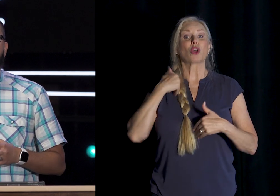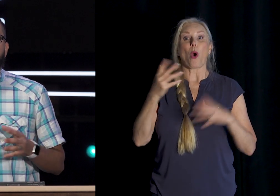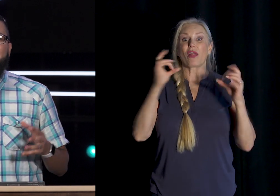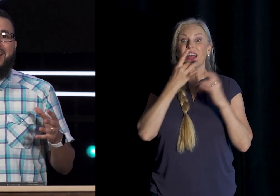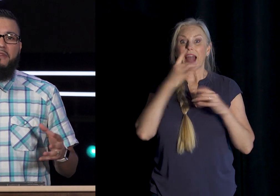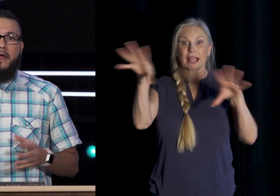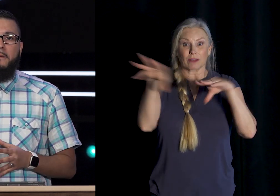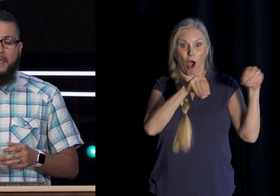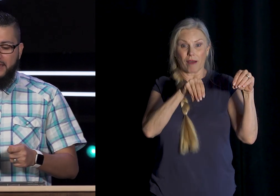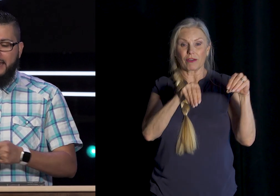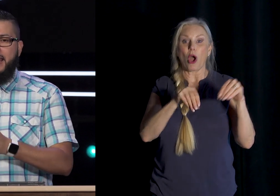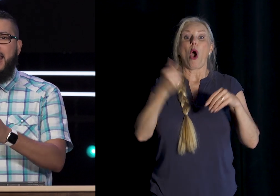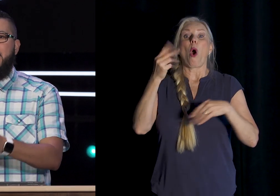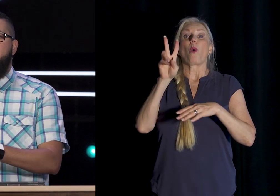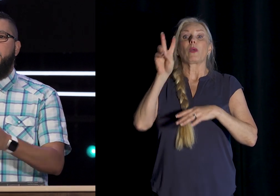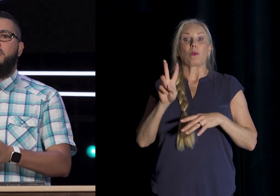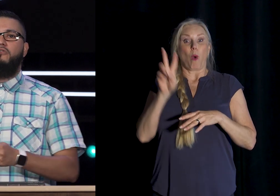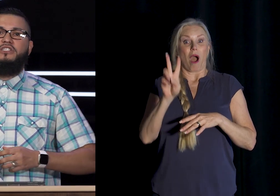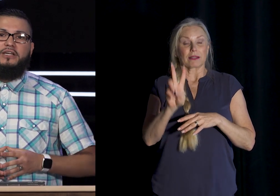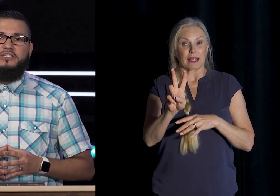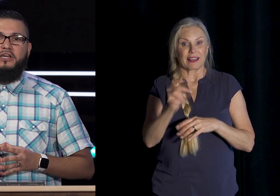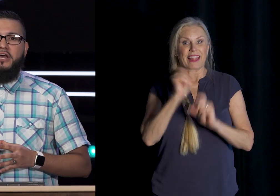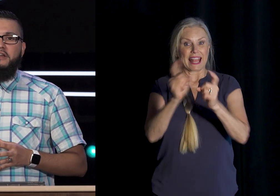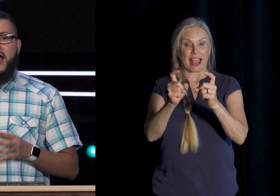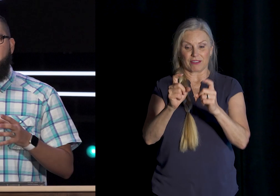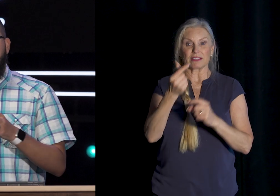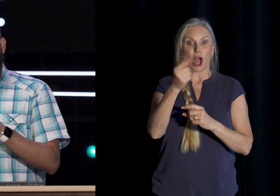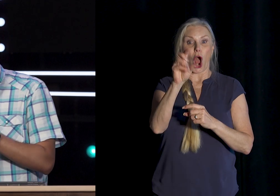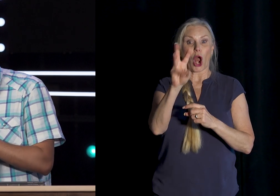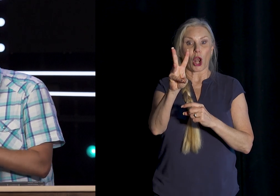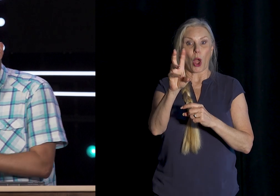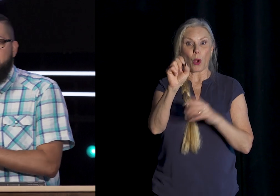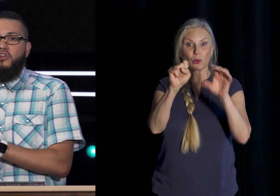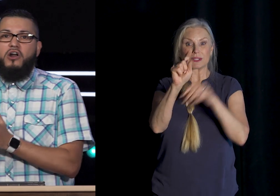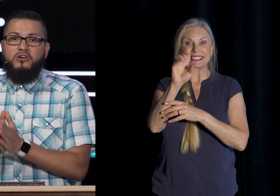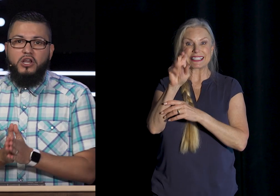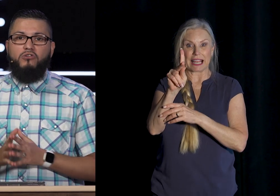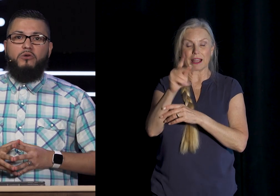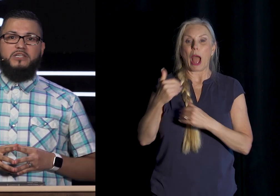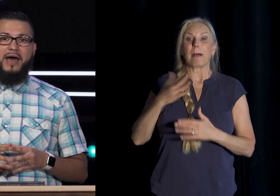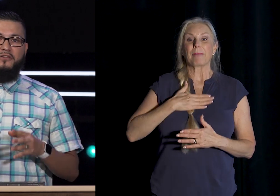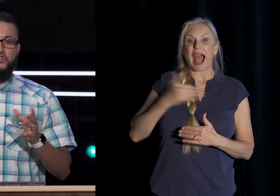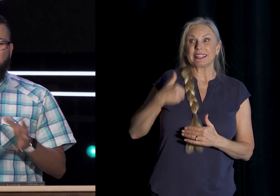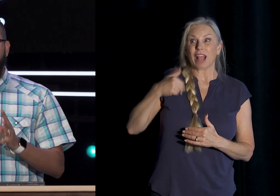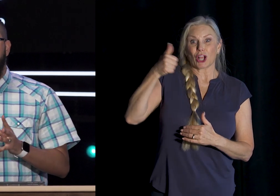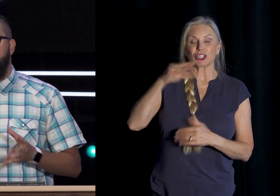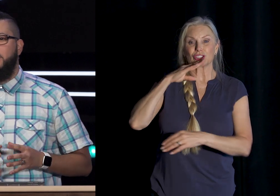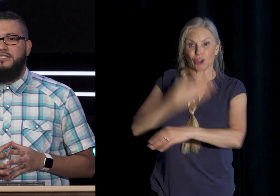when We went In there They began To hand Everybody Glow sticks Now my Youngest daughter Lola was About two Or three Years old At this